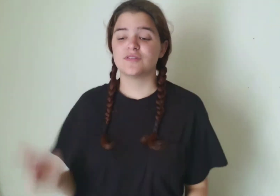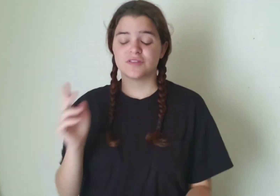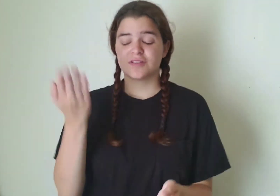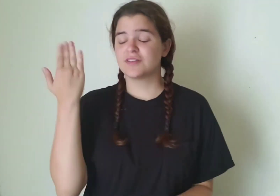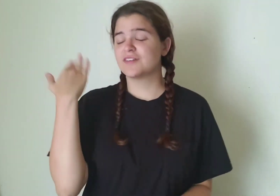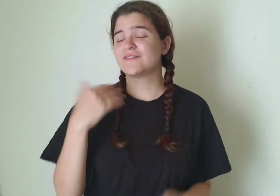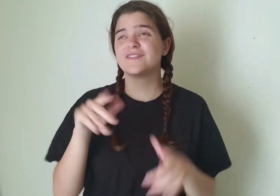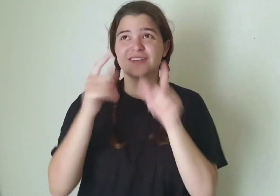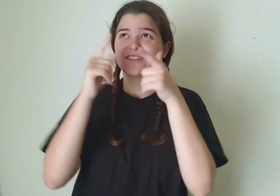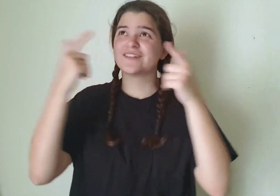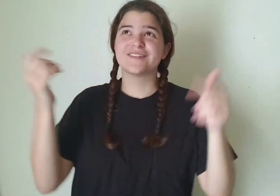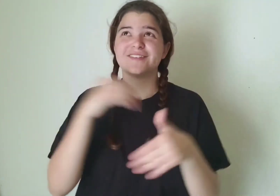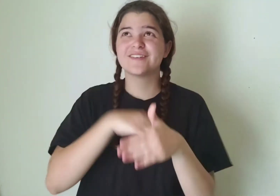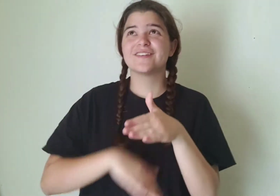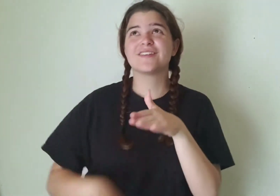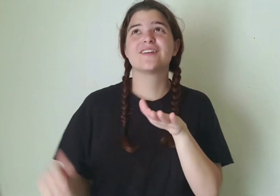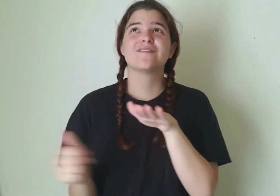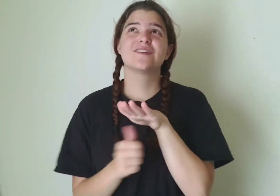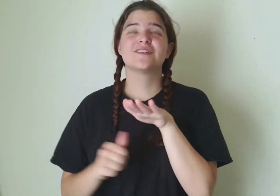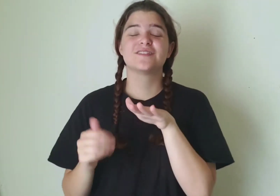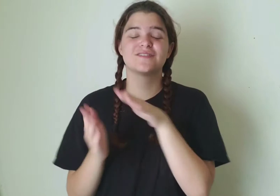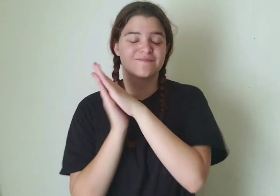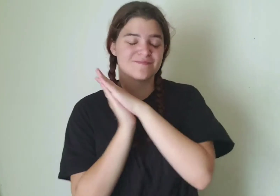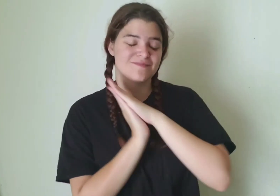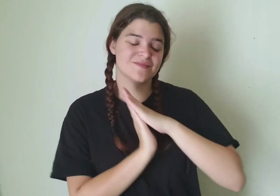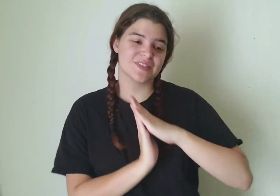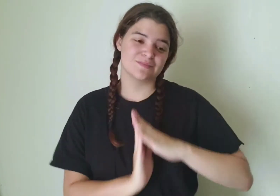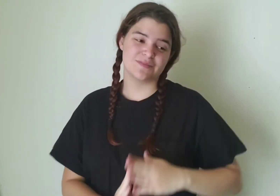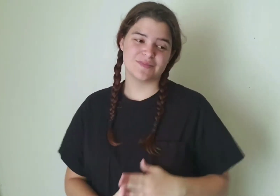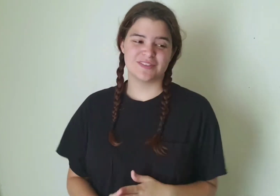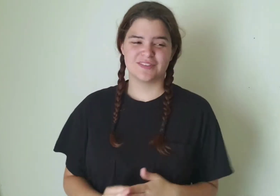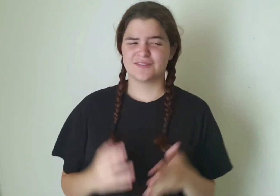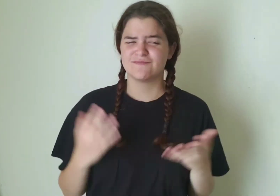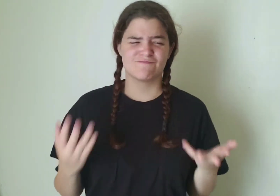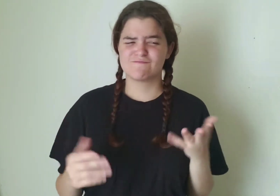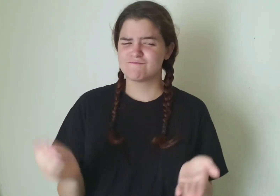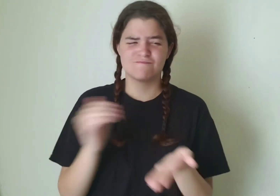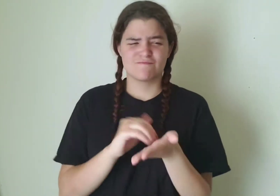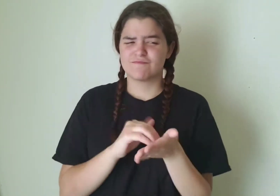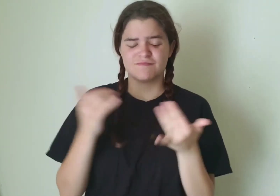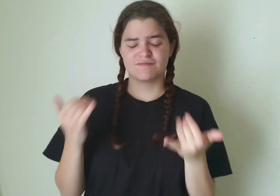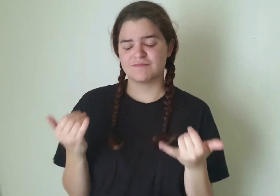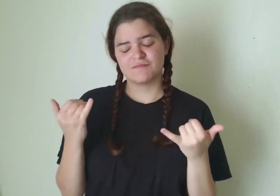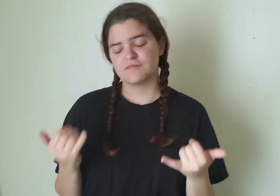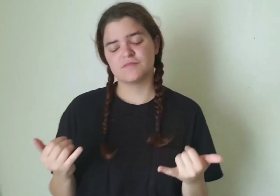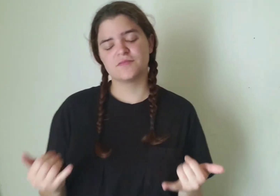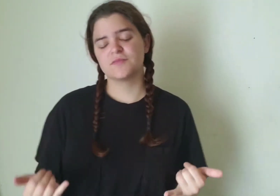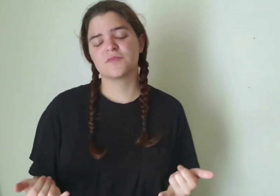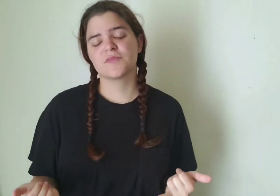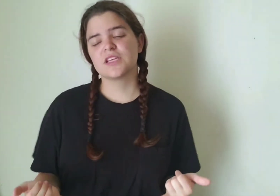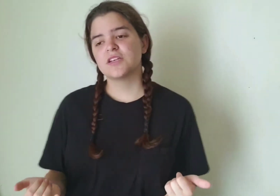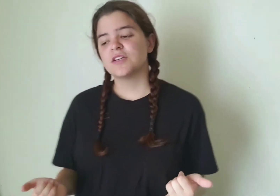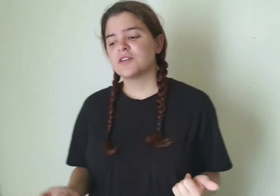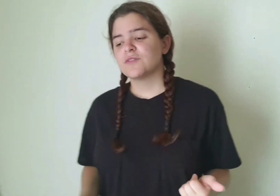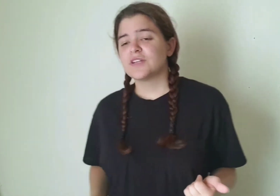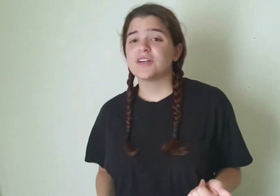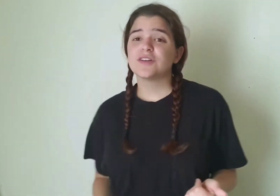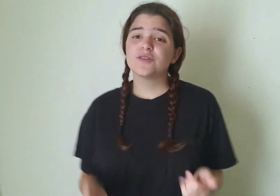used to laugh under the covers, baby not so often now The way I